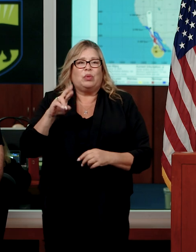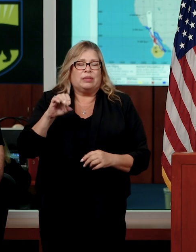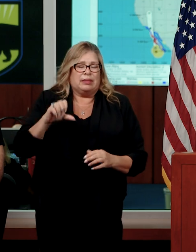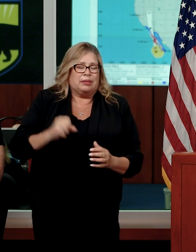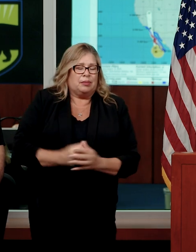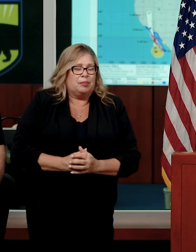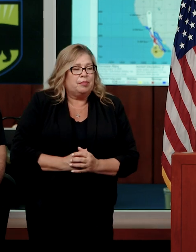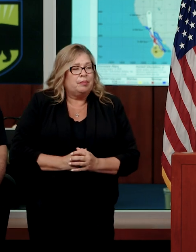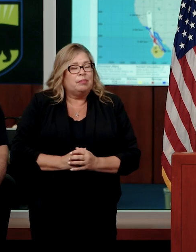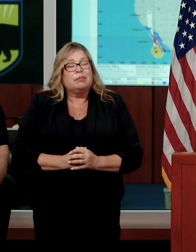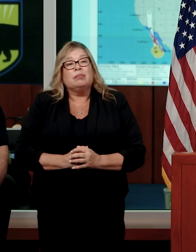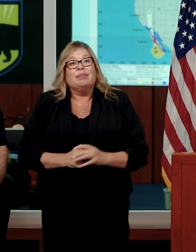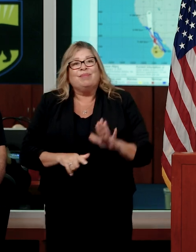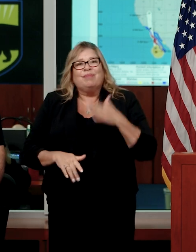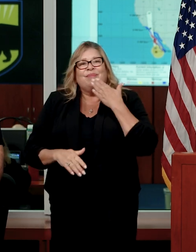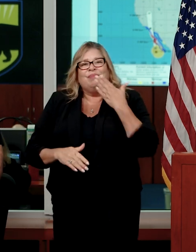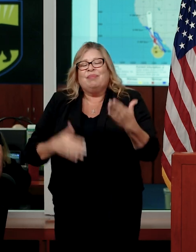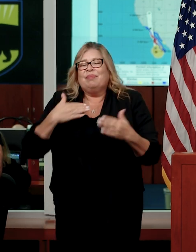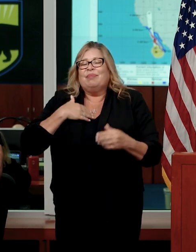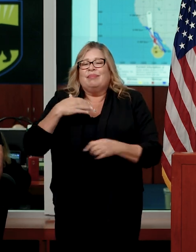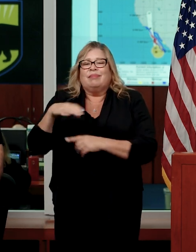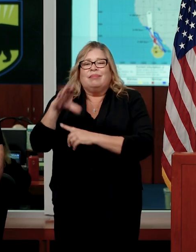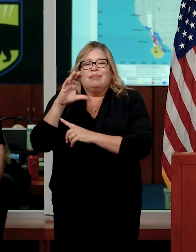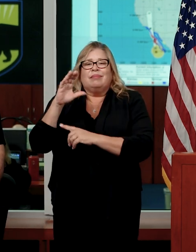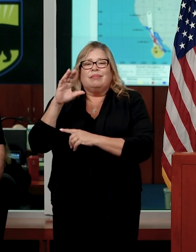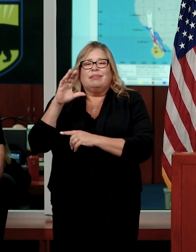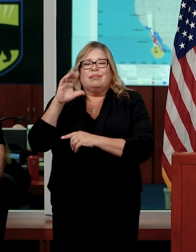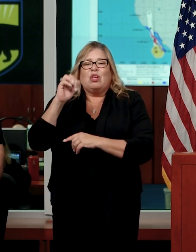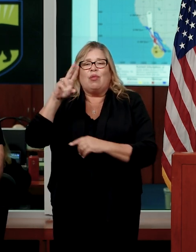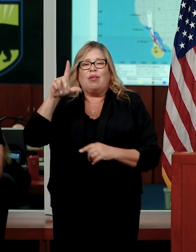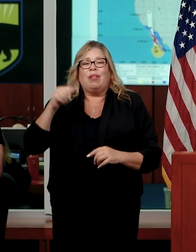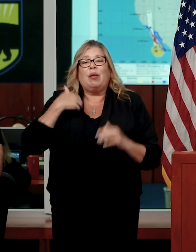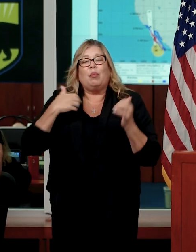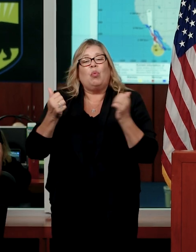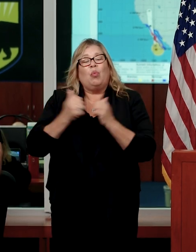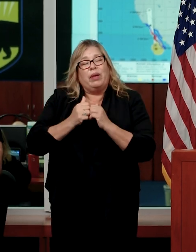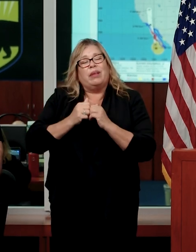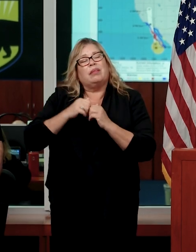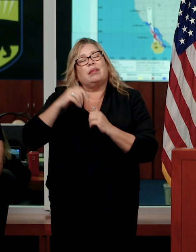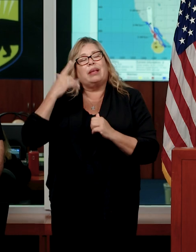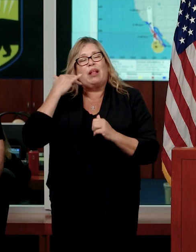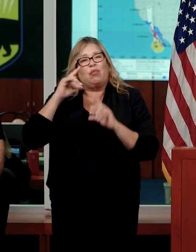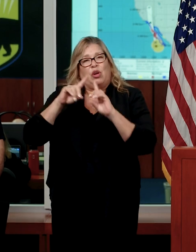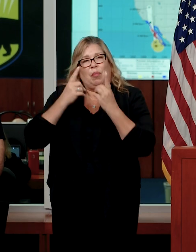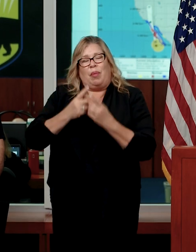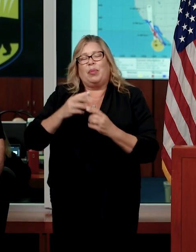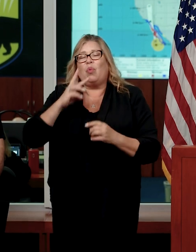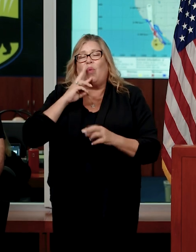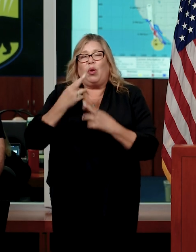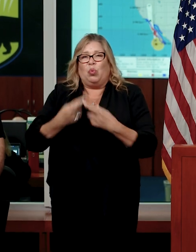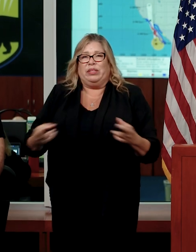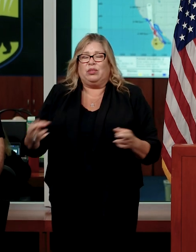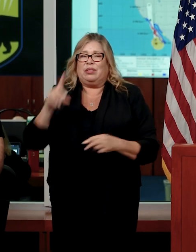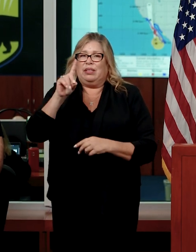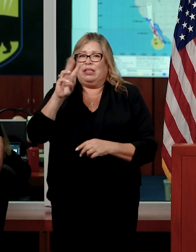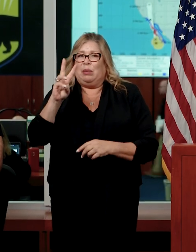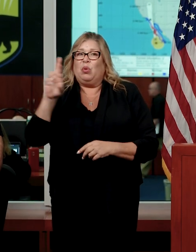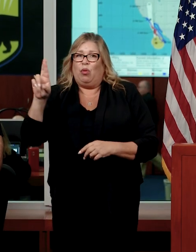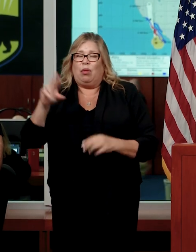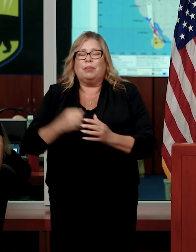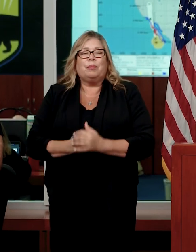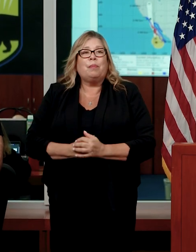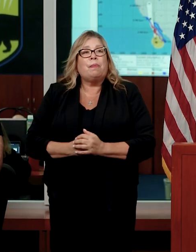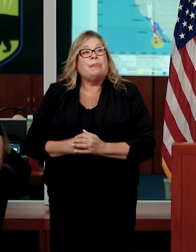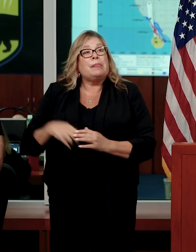Thank you, Director Ward. I'm Carla Nemeth, the Director of the California Department of Water Resources. The Department has activated